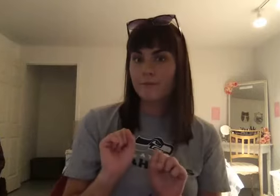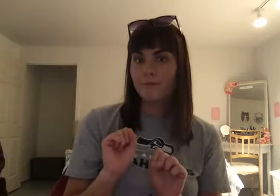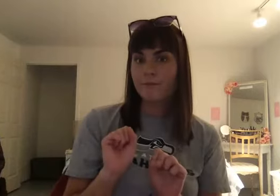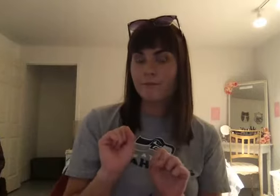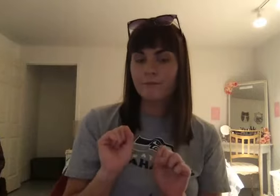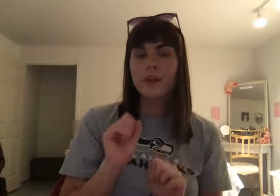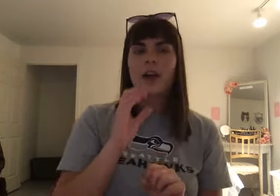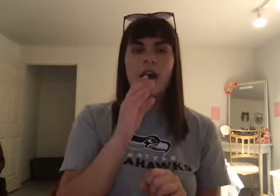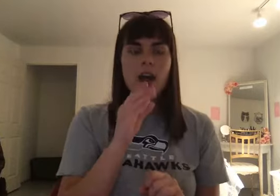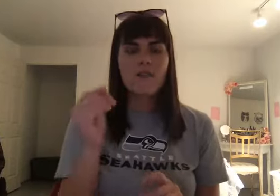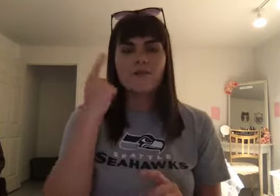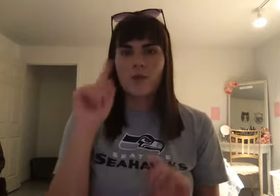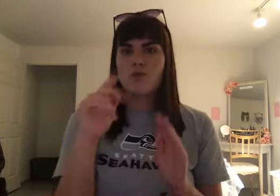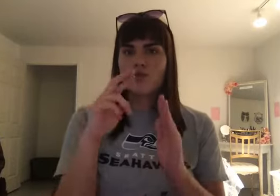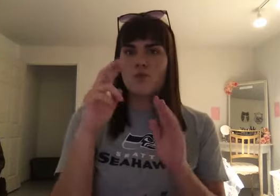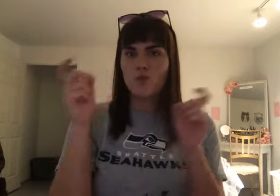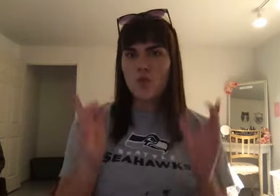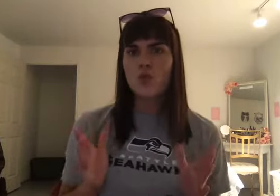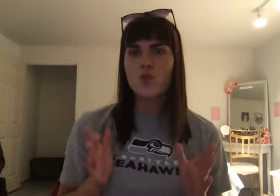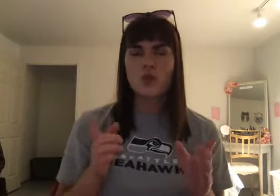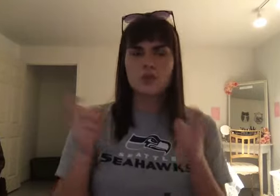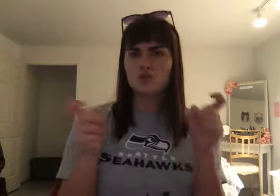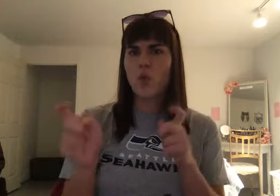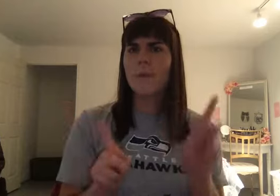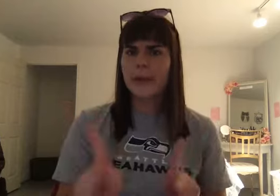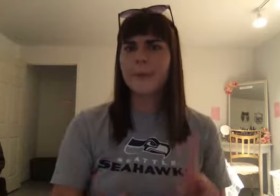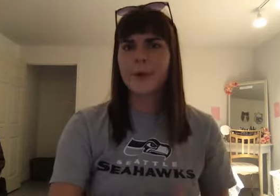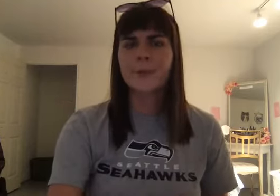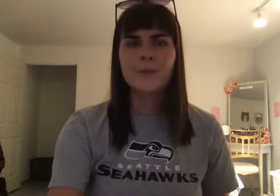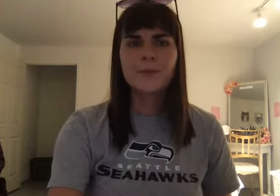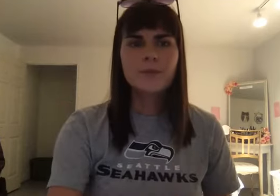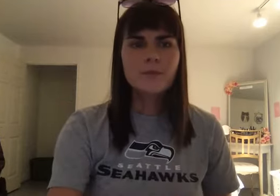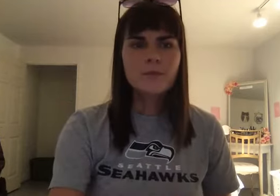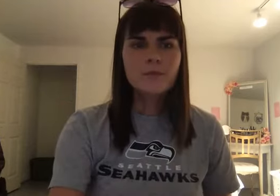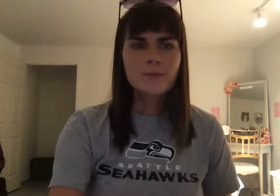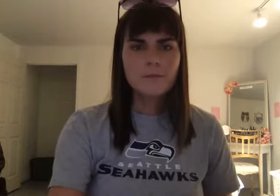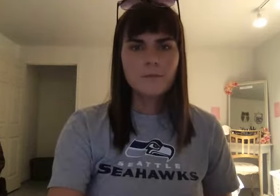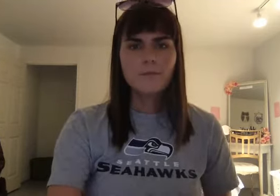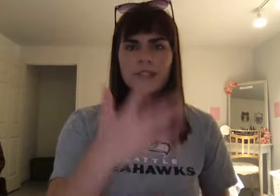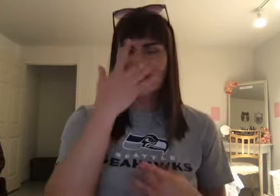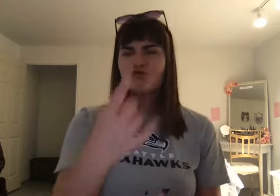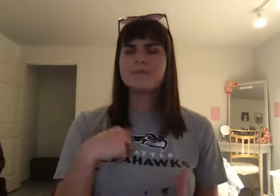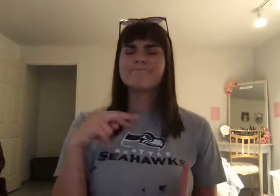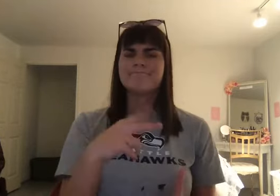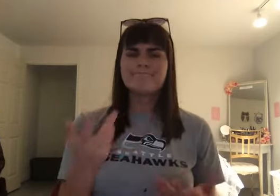And for the rulers. To have control. Over the people. Now. It's interesting. That he did. That he wrote. This down. On stone.